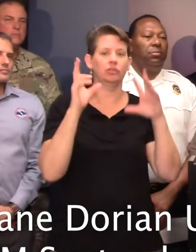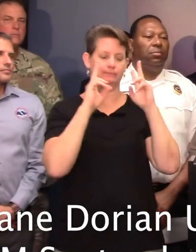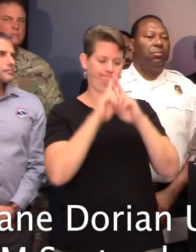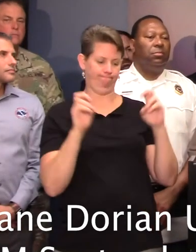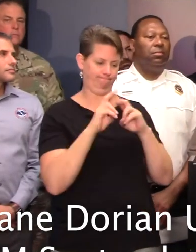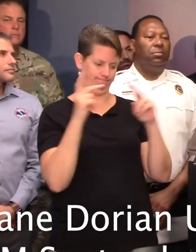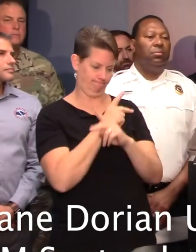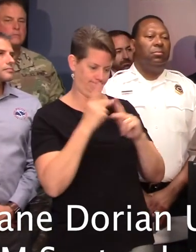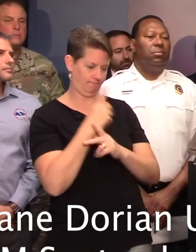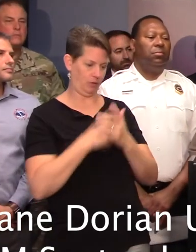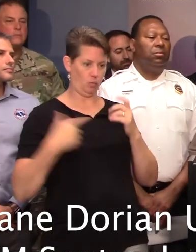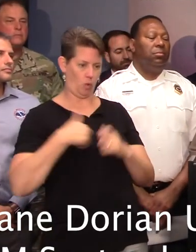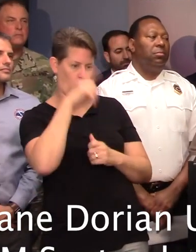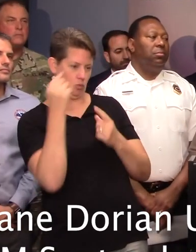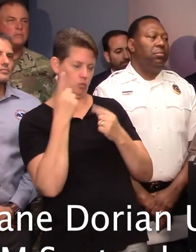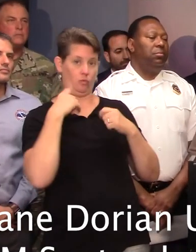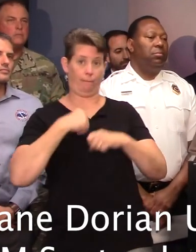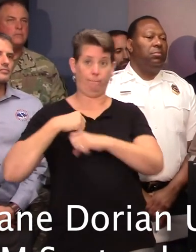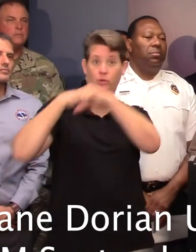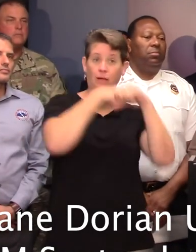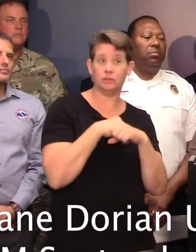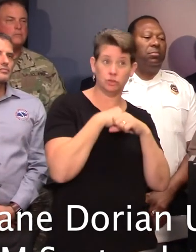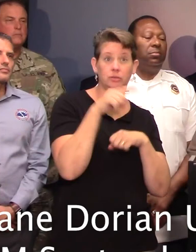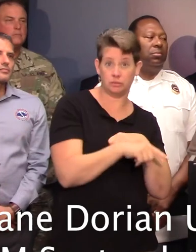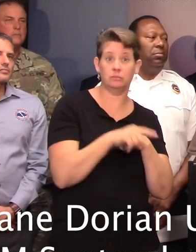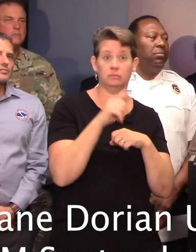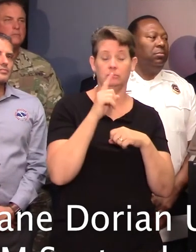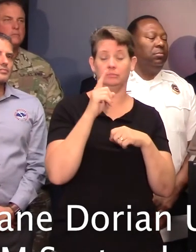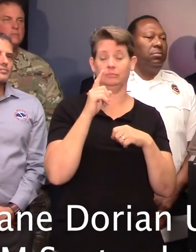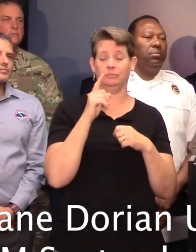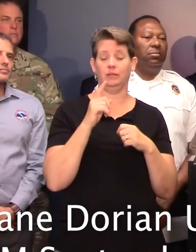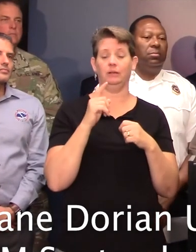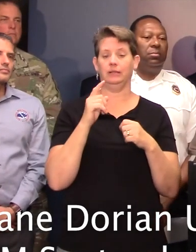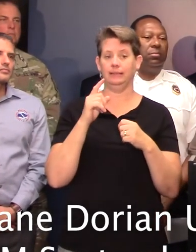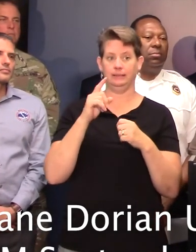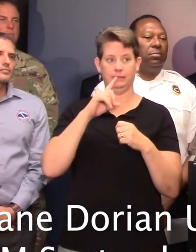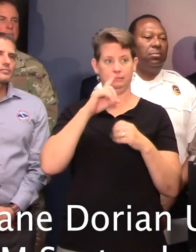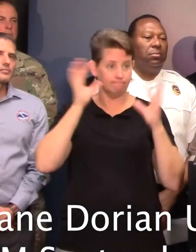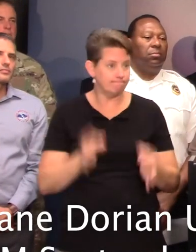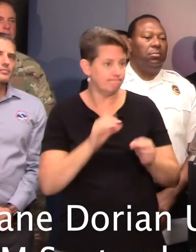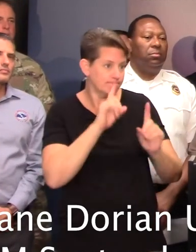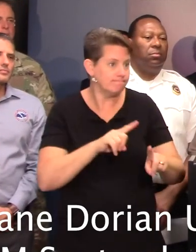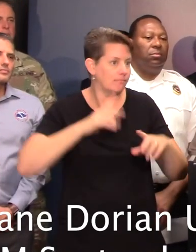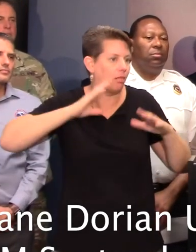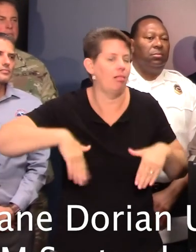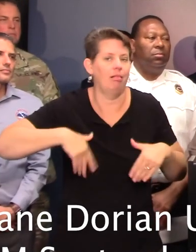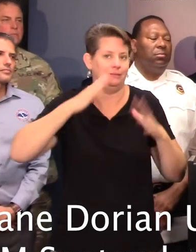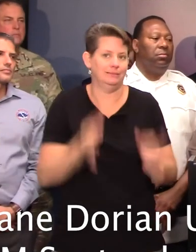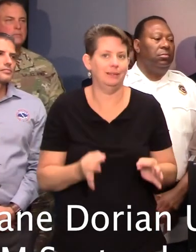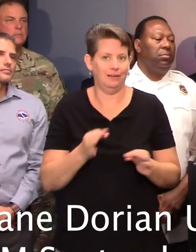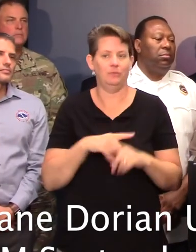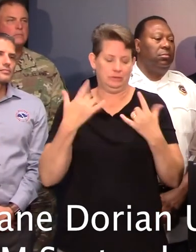what protective measures need to be put into place early. I don't have a firm answer on that yet. We're still doing the analysis.